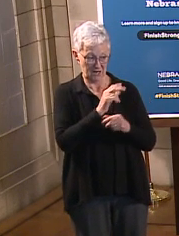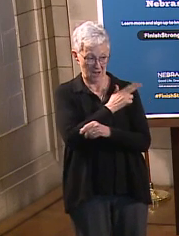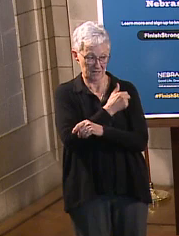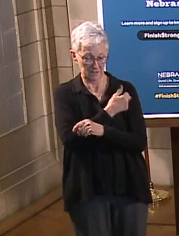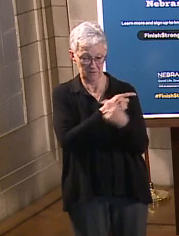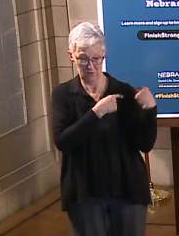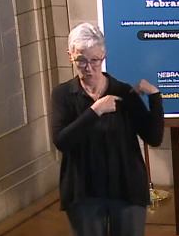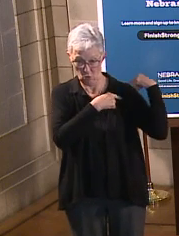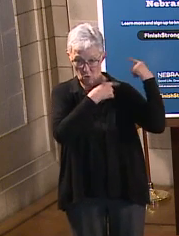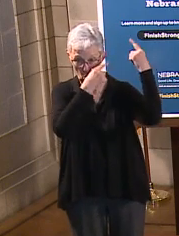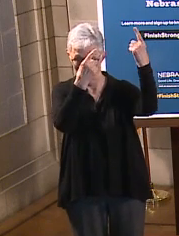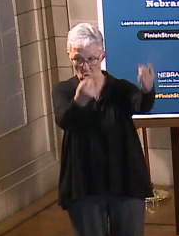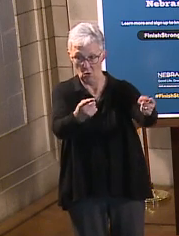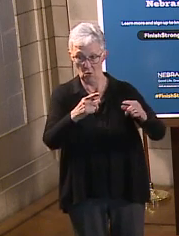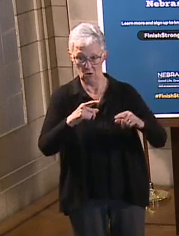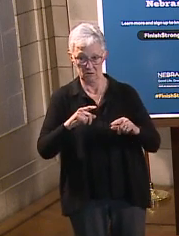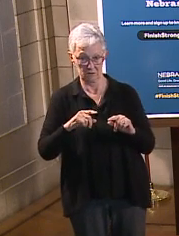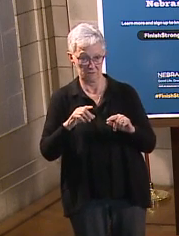pandemic so far.